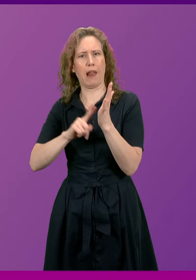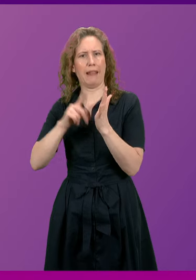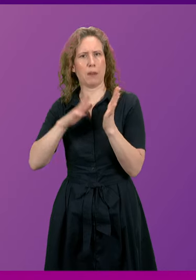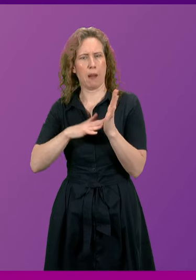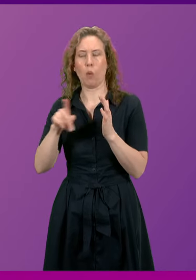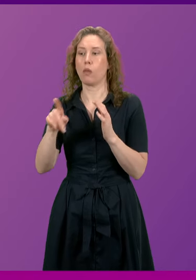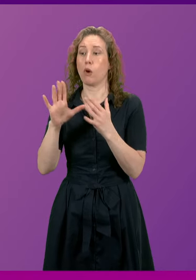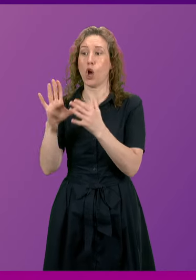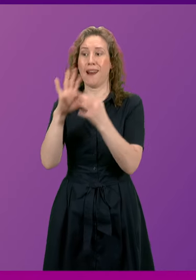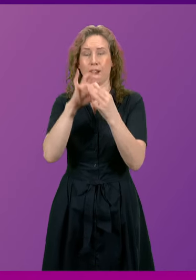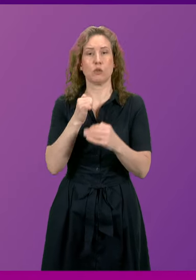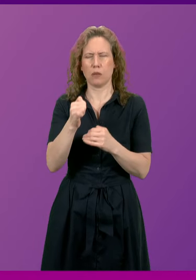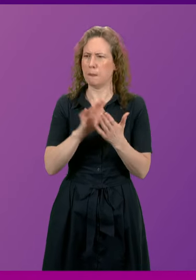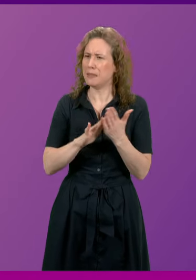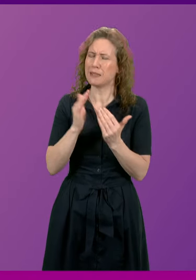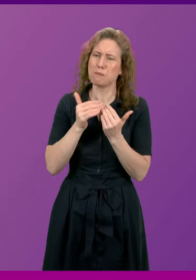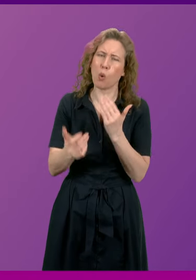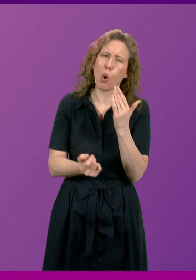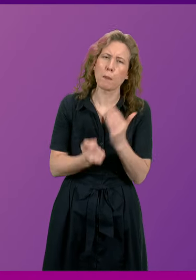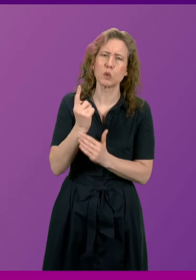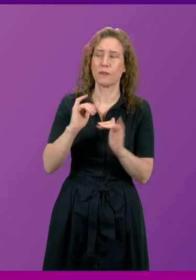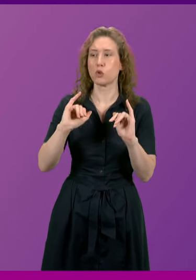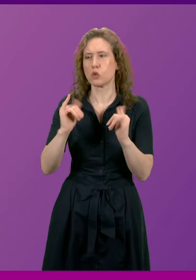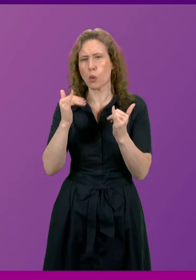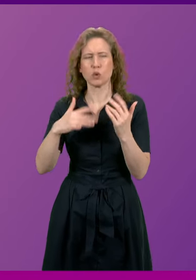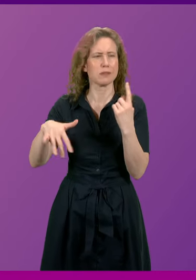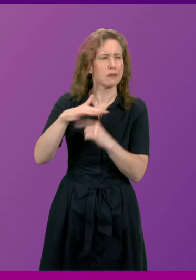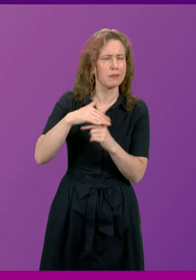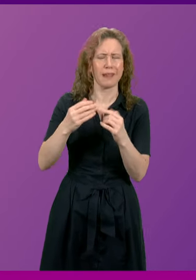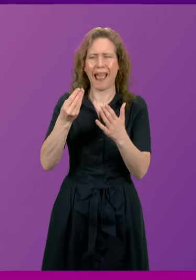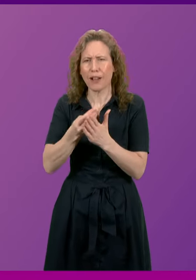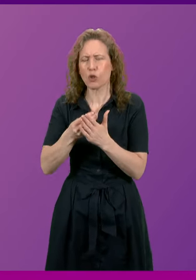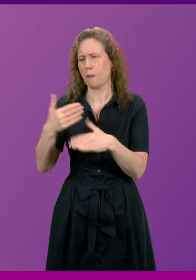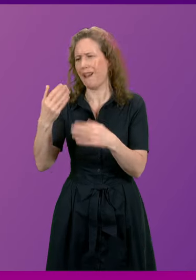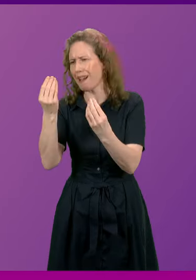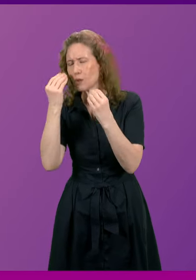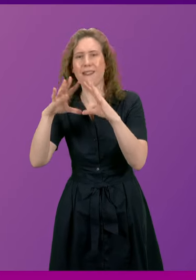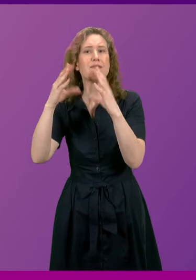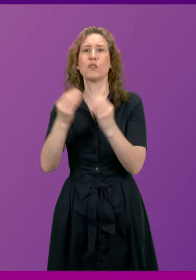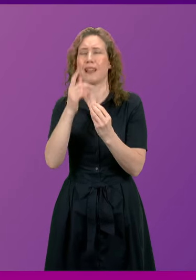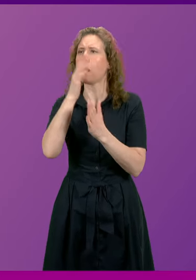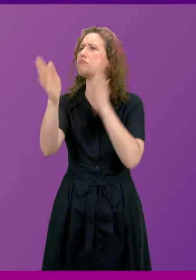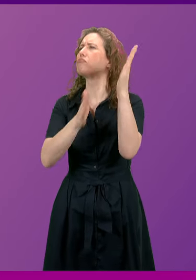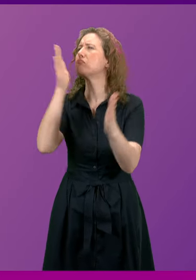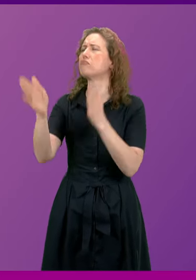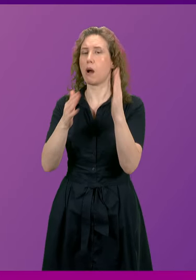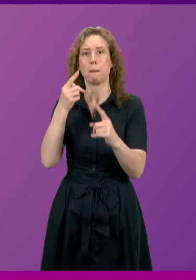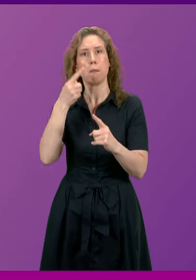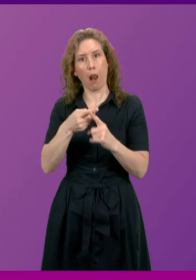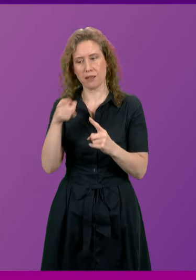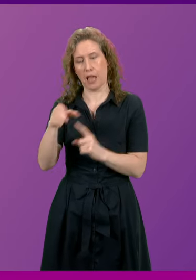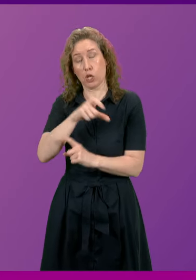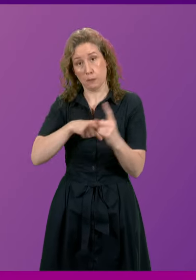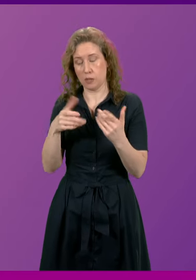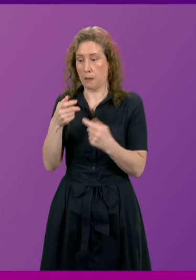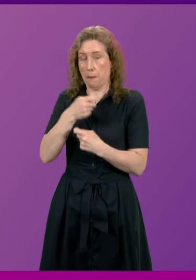network opening up educational, social and economic opportunities for that community and also opening up that community